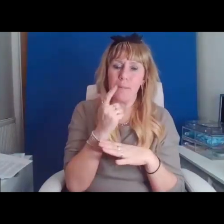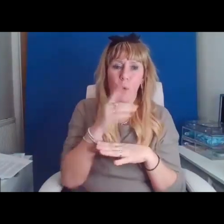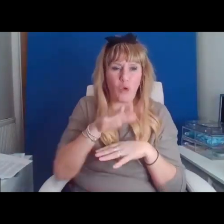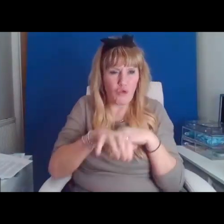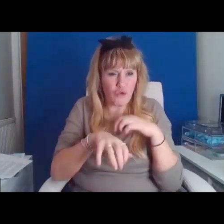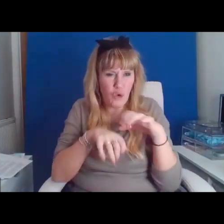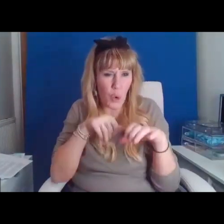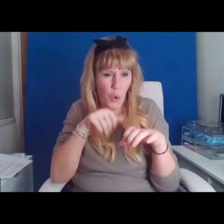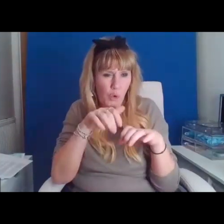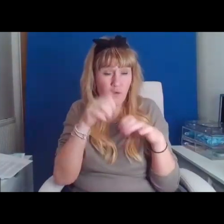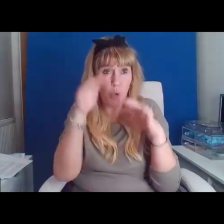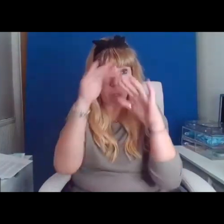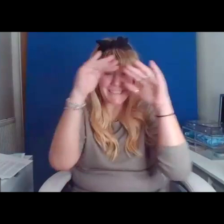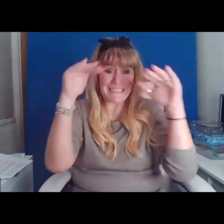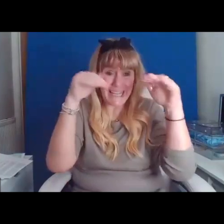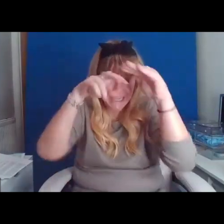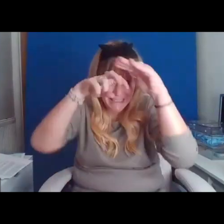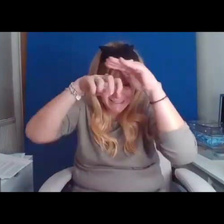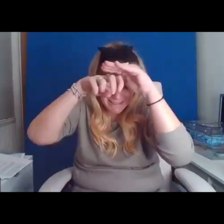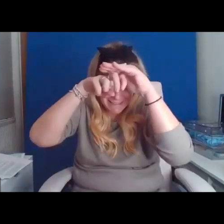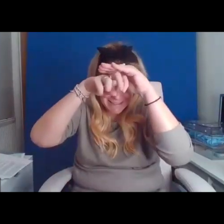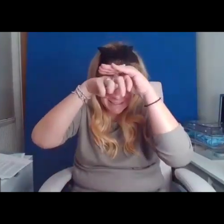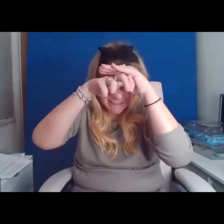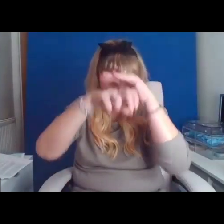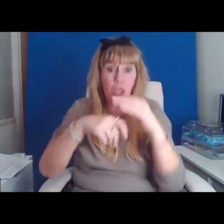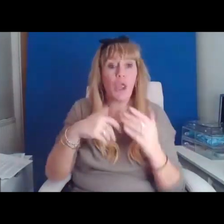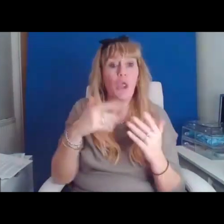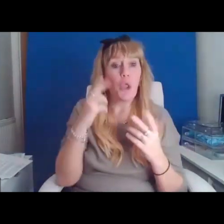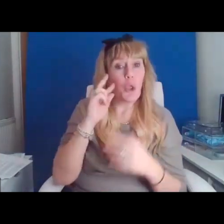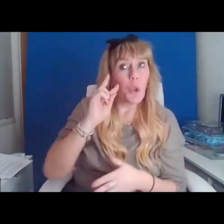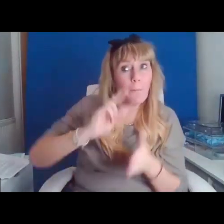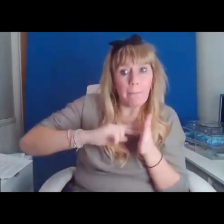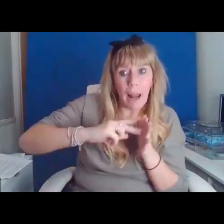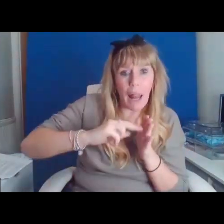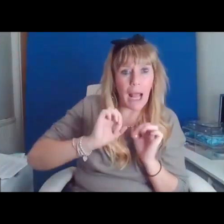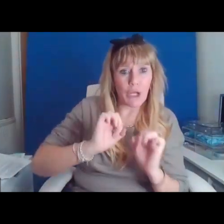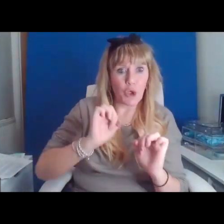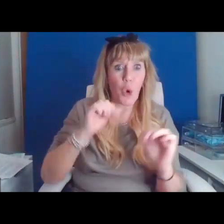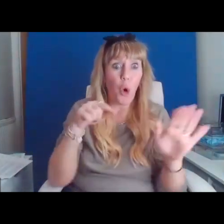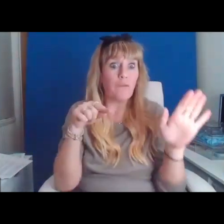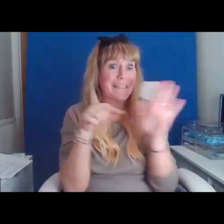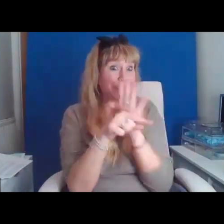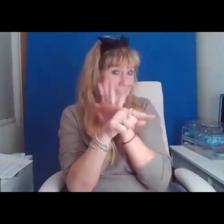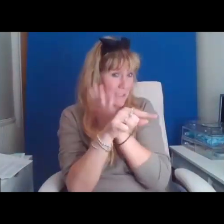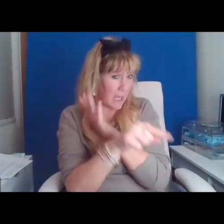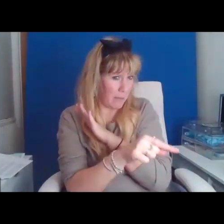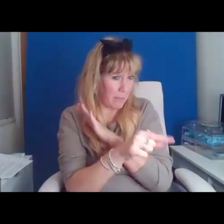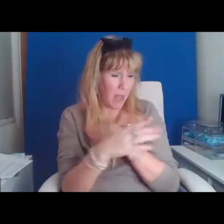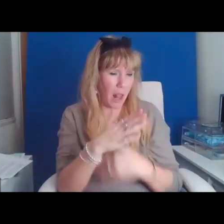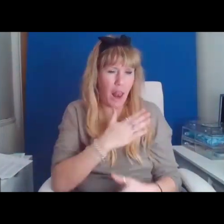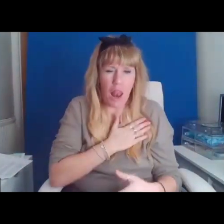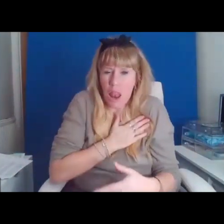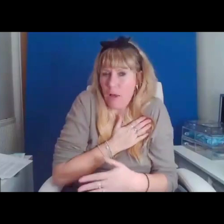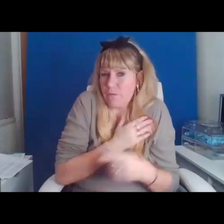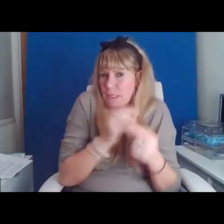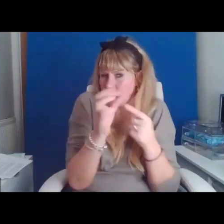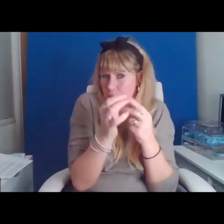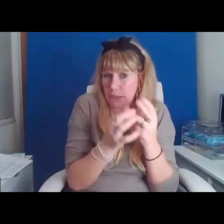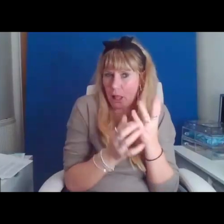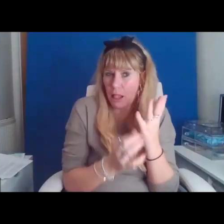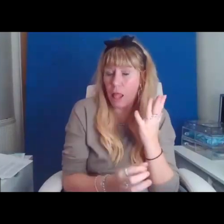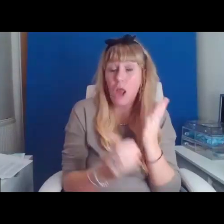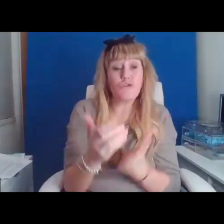You plan your escape in loving detail, rescued by helicopter from the roof,